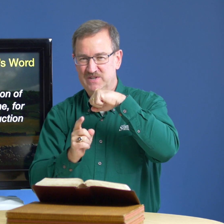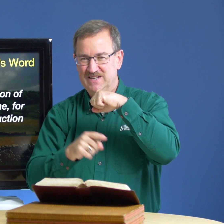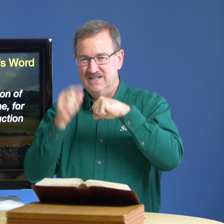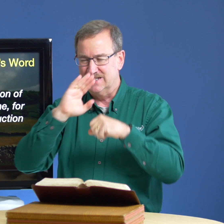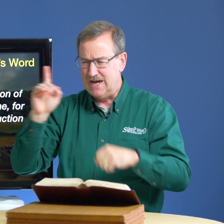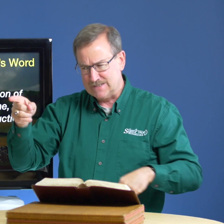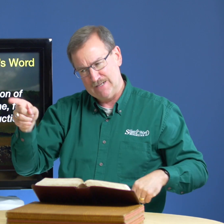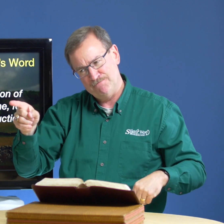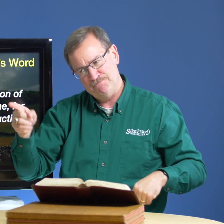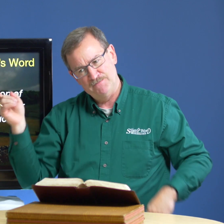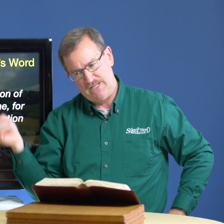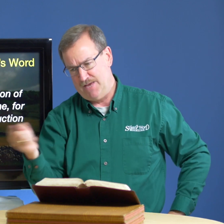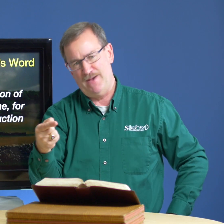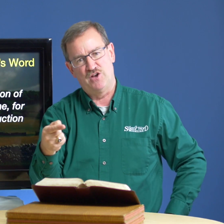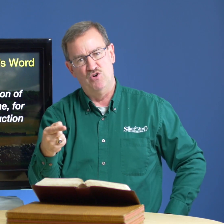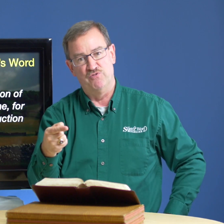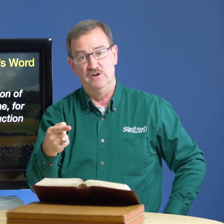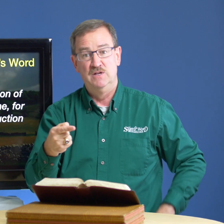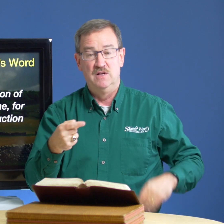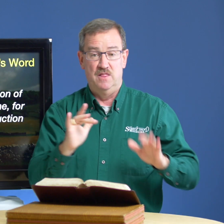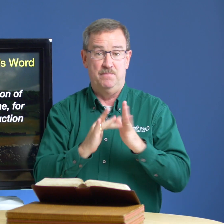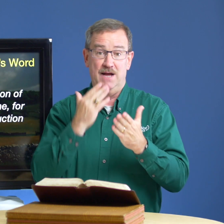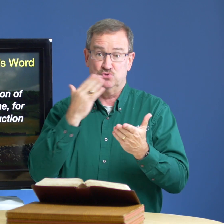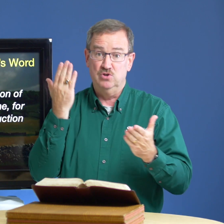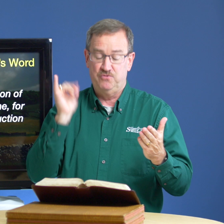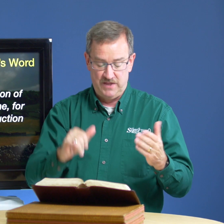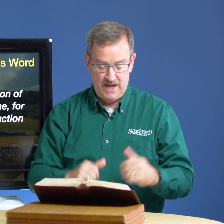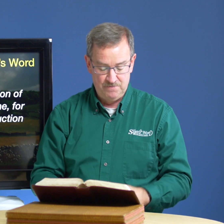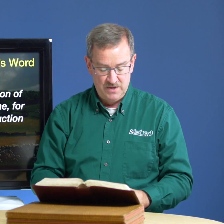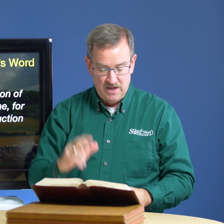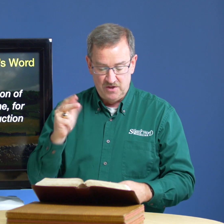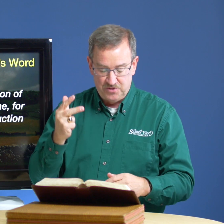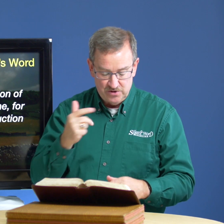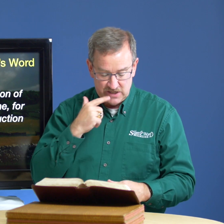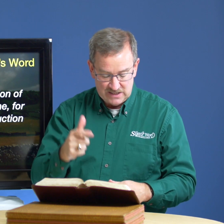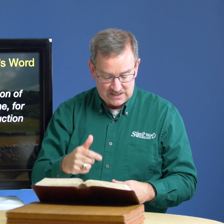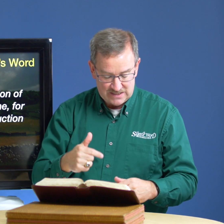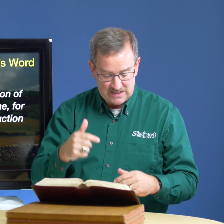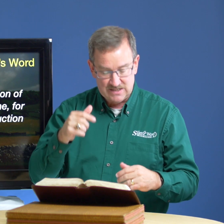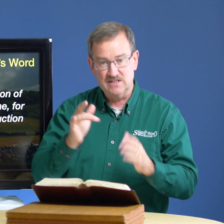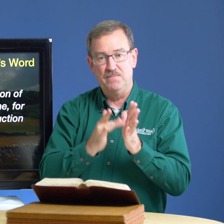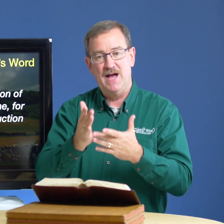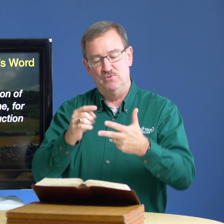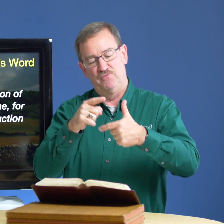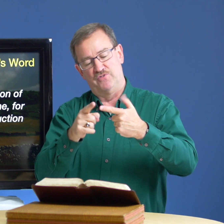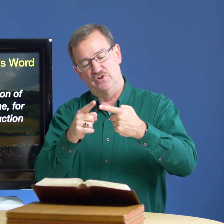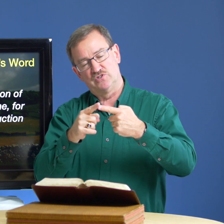god saying get back over the bible is good for that the third thing it says is that the bible first